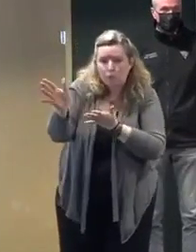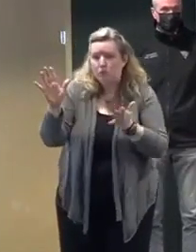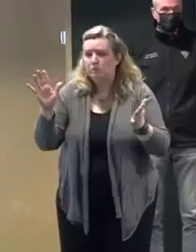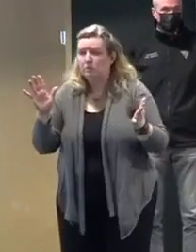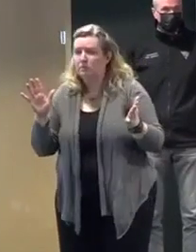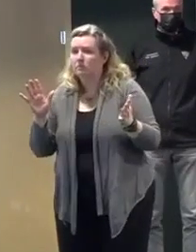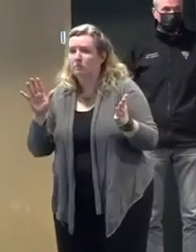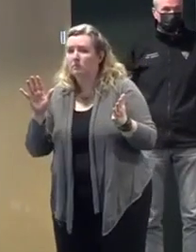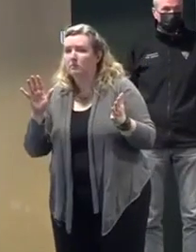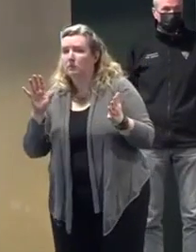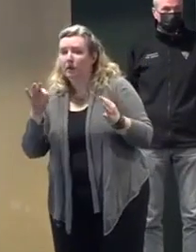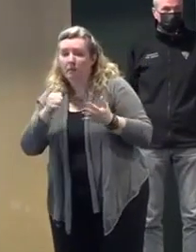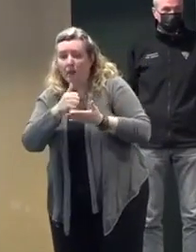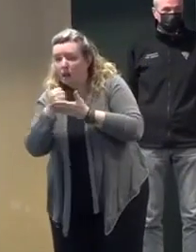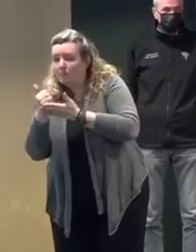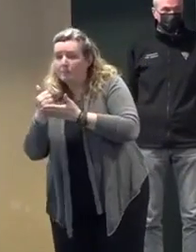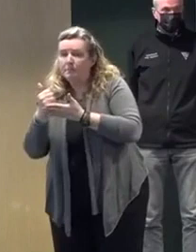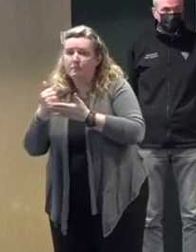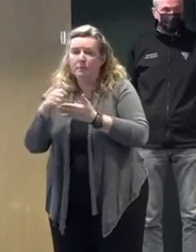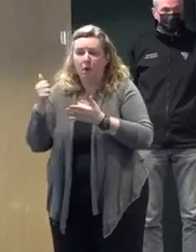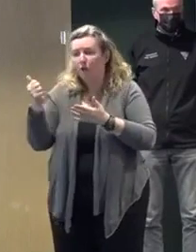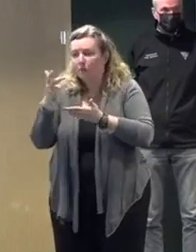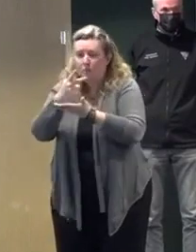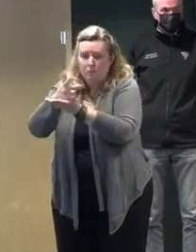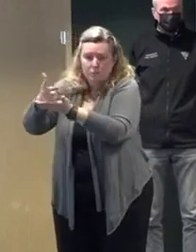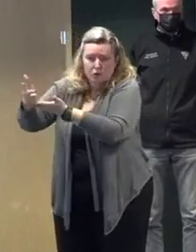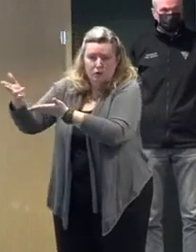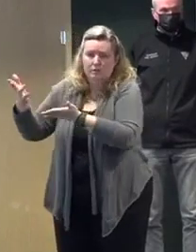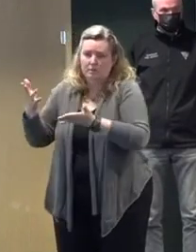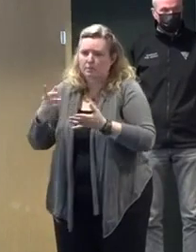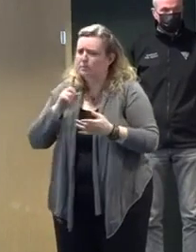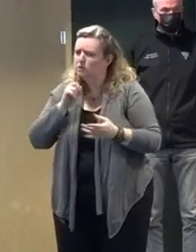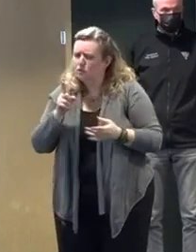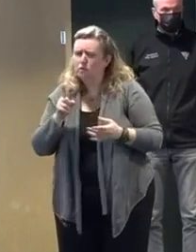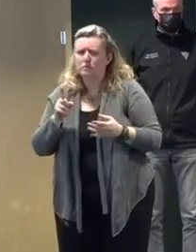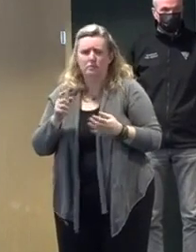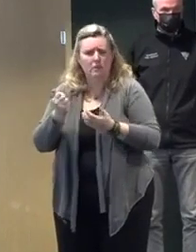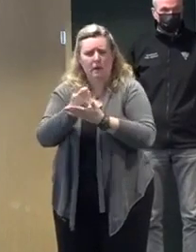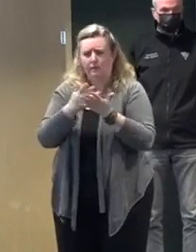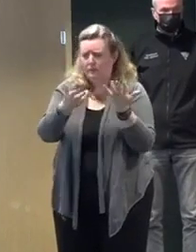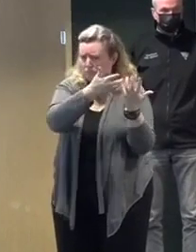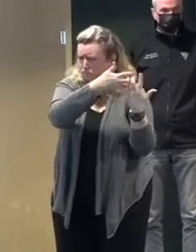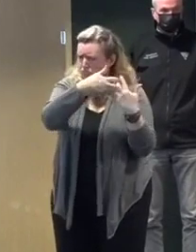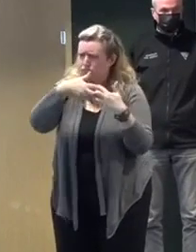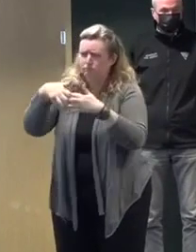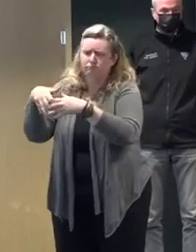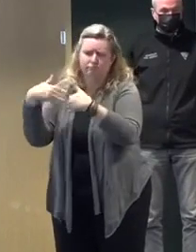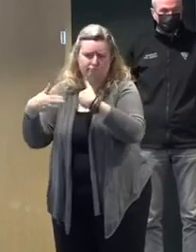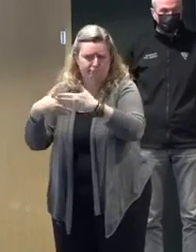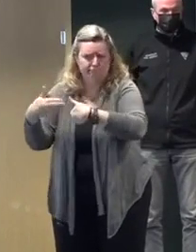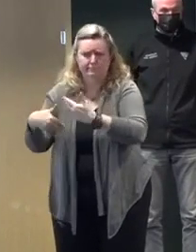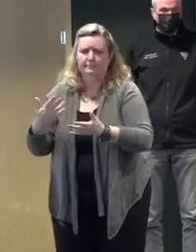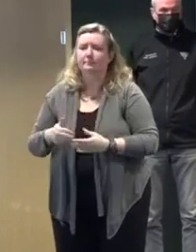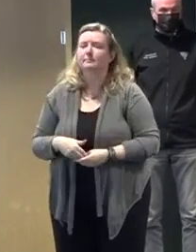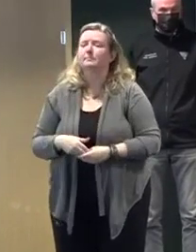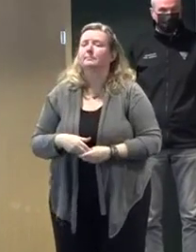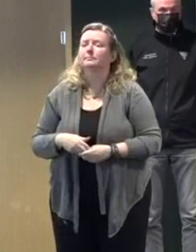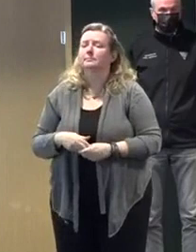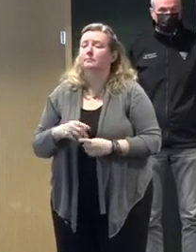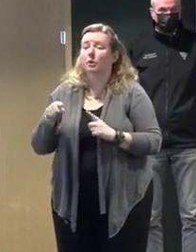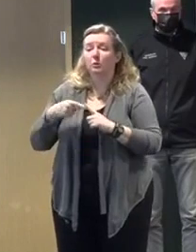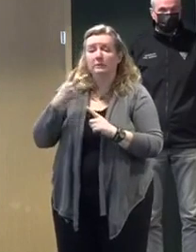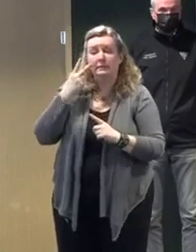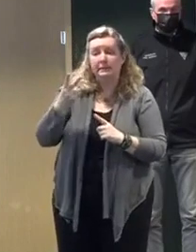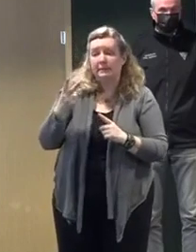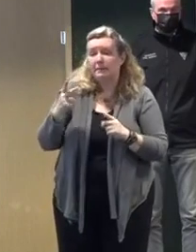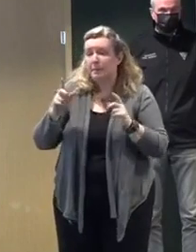sure all of that gets done. The message I give all the time is the same one I'm going to give now. When you see people out there working lights on on the shoulder,